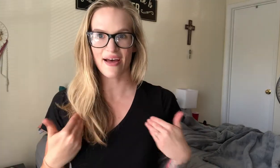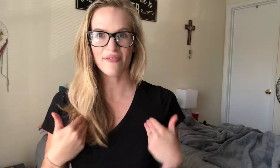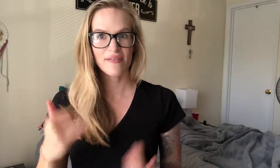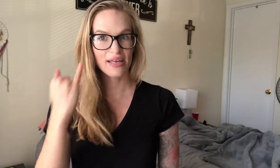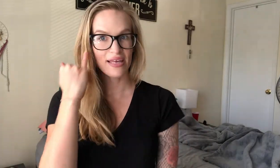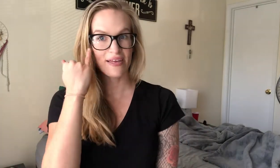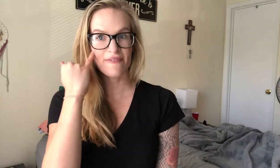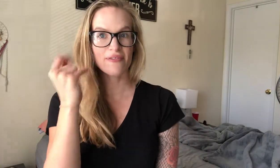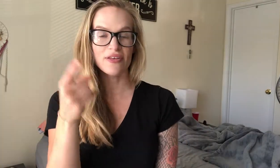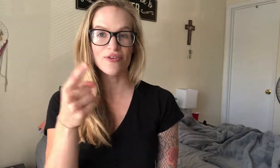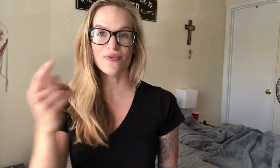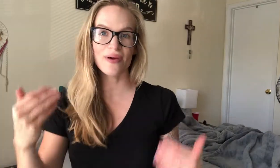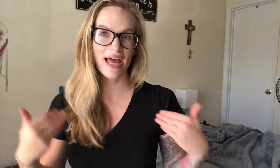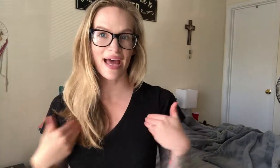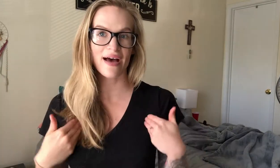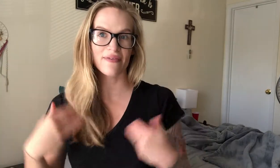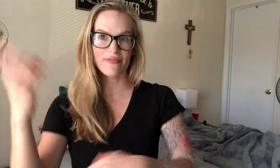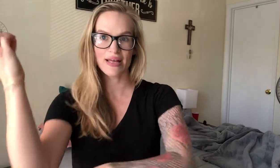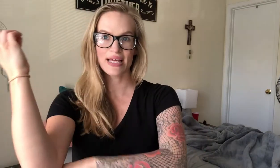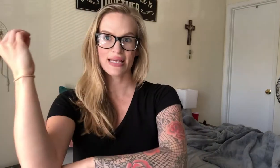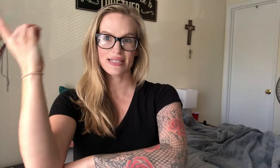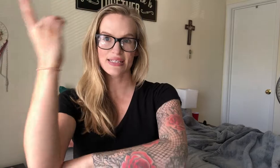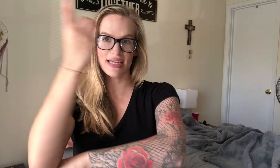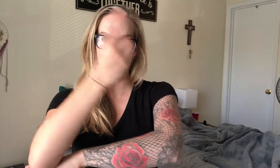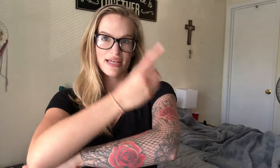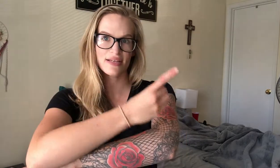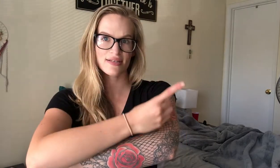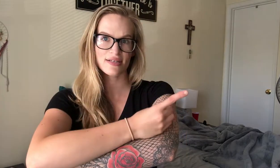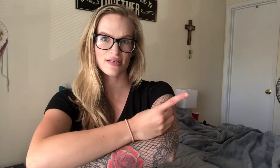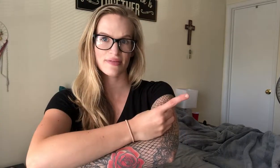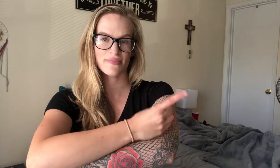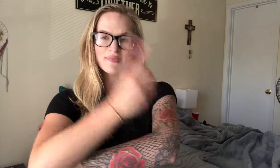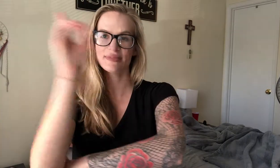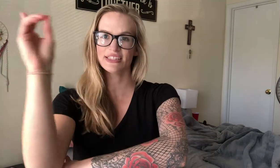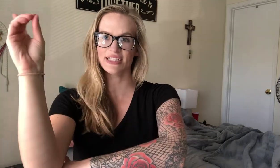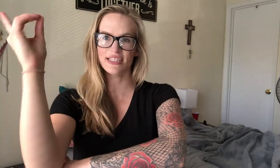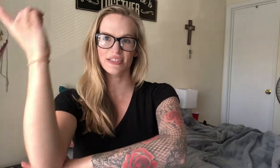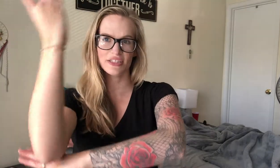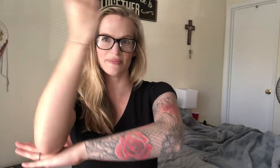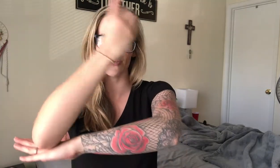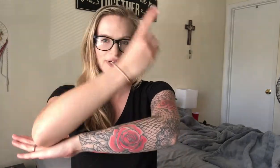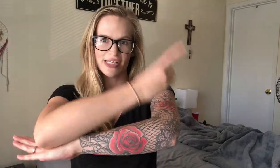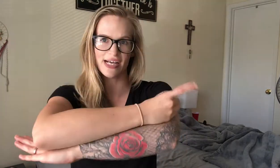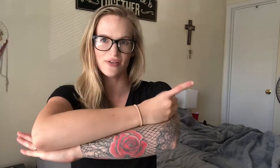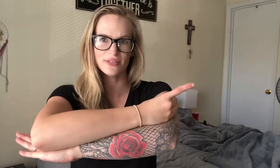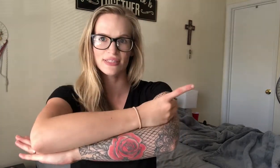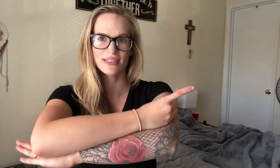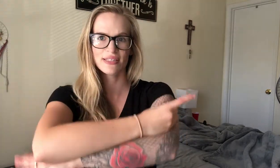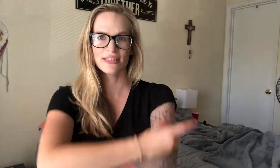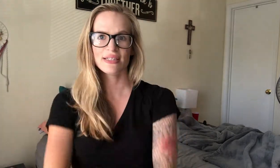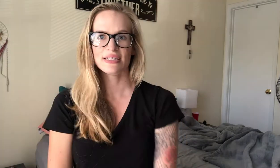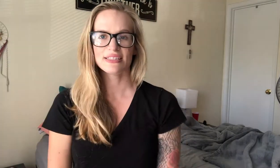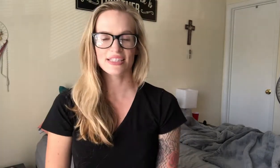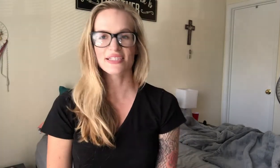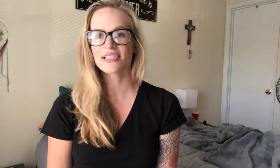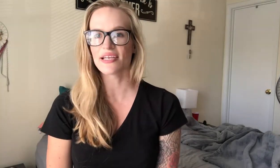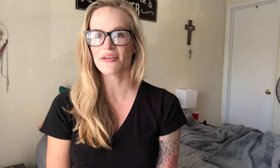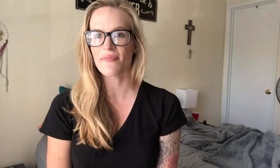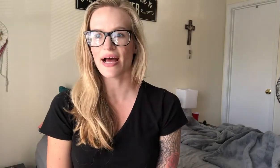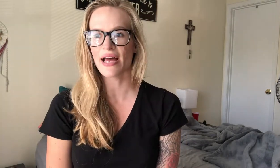Have. If you have days. D handshape going down. Just getting by.